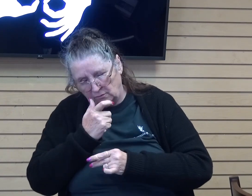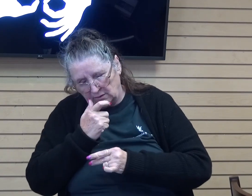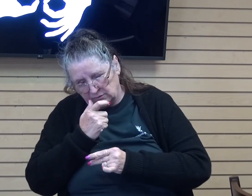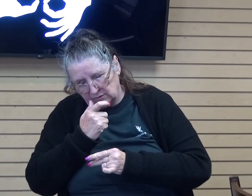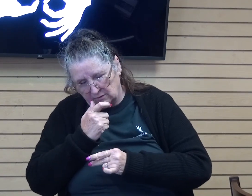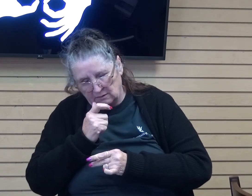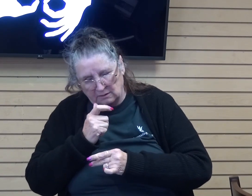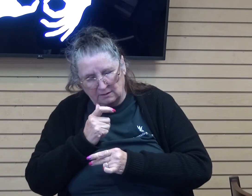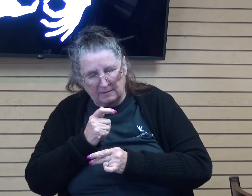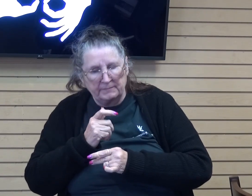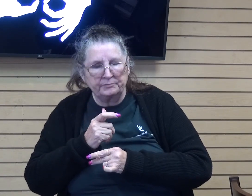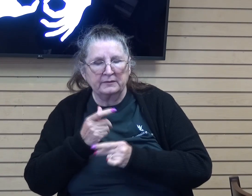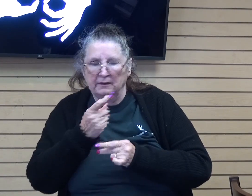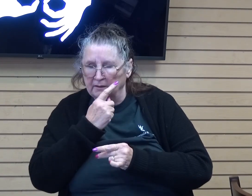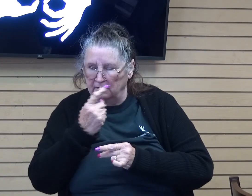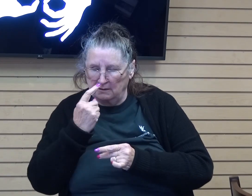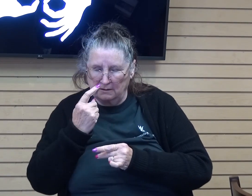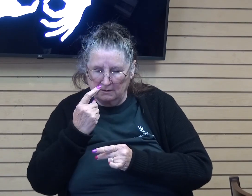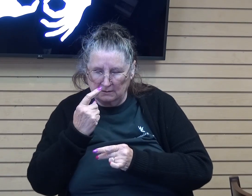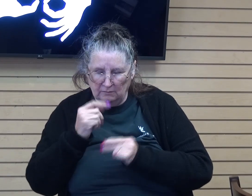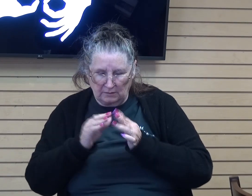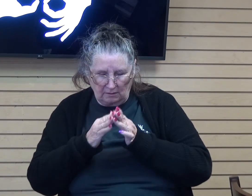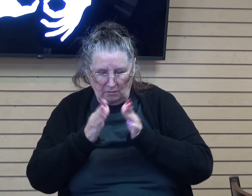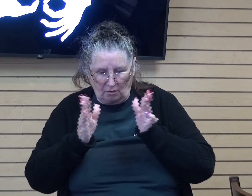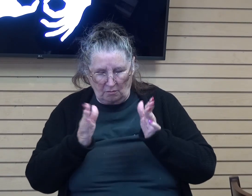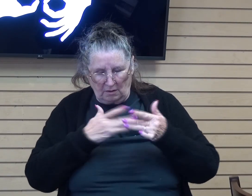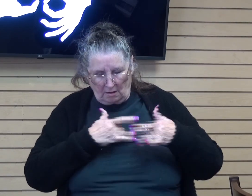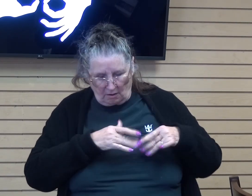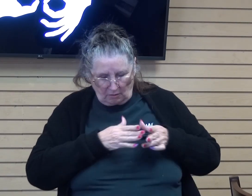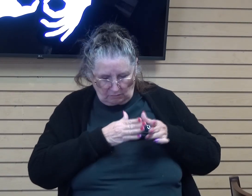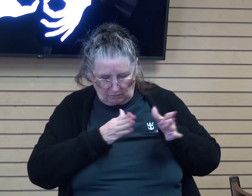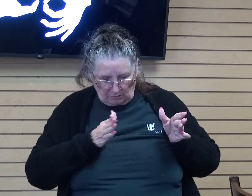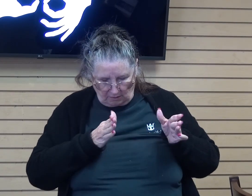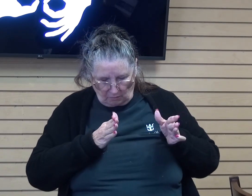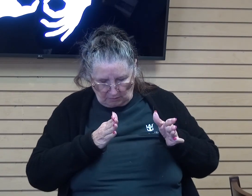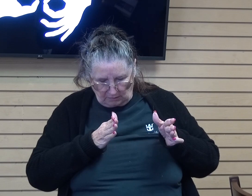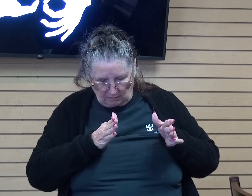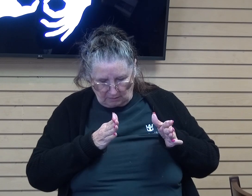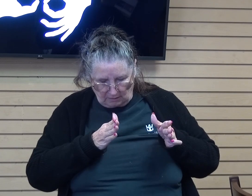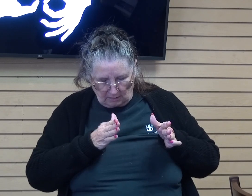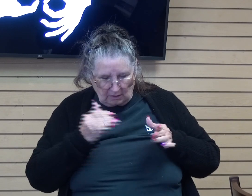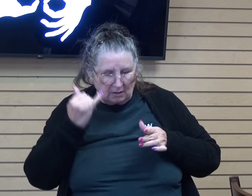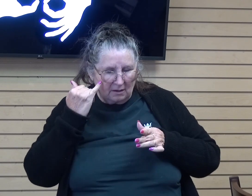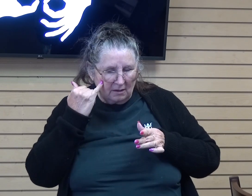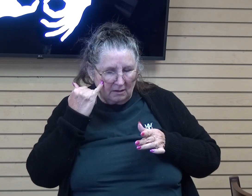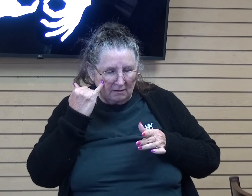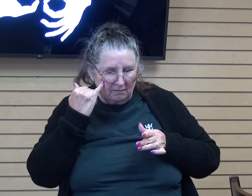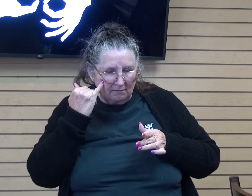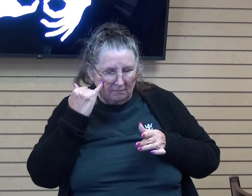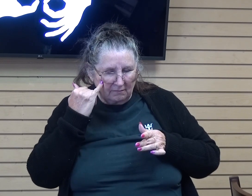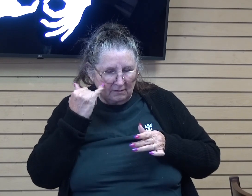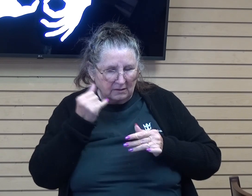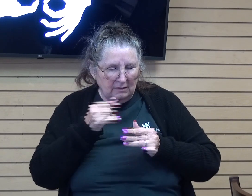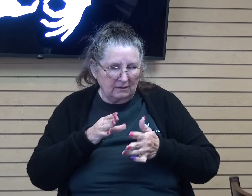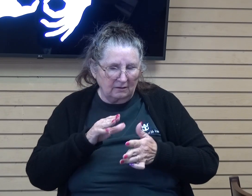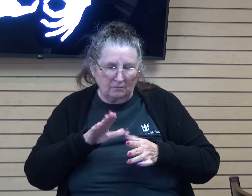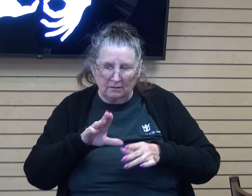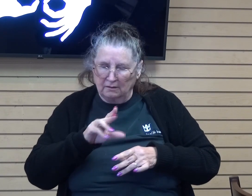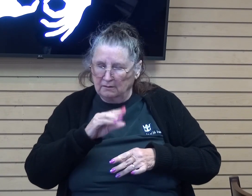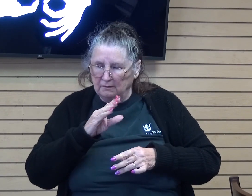their ears would be open, that their heart would be open. And if it falls on anyone who hasn't received you, Lord, I